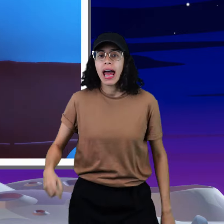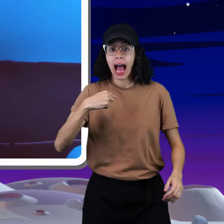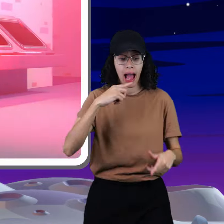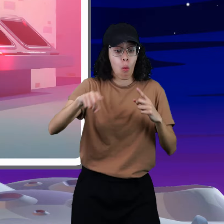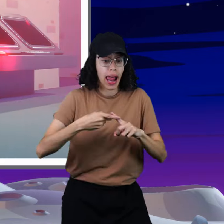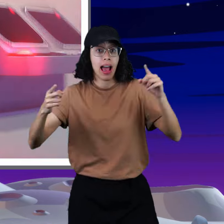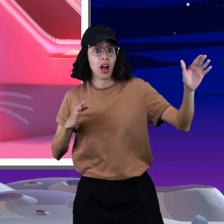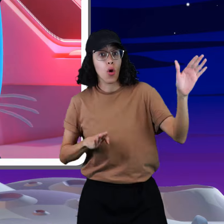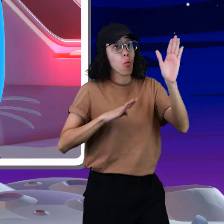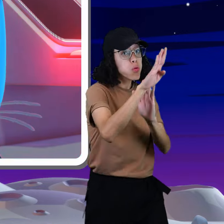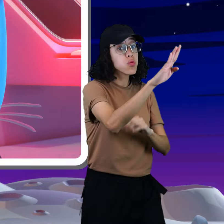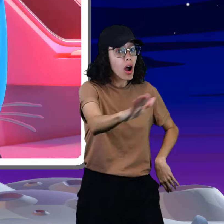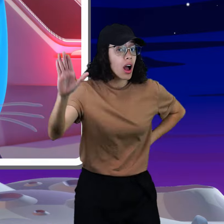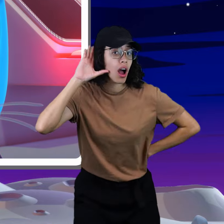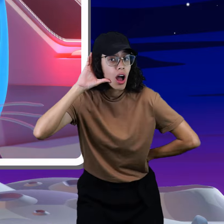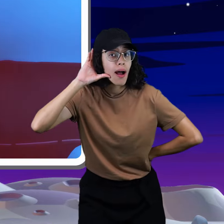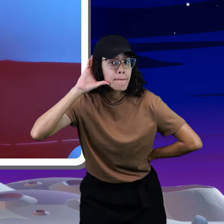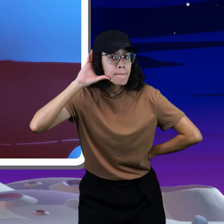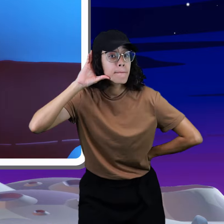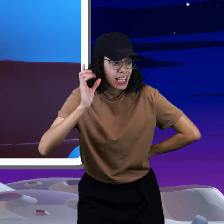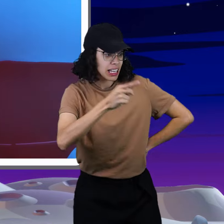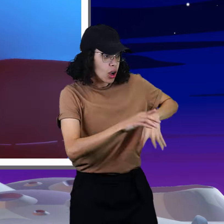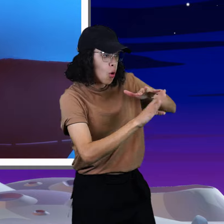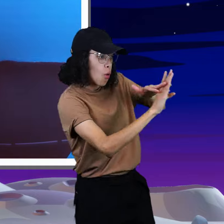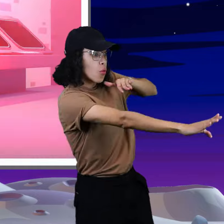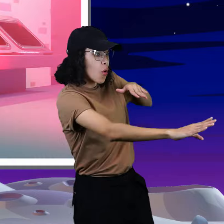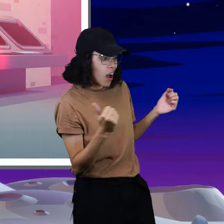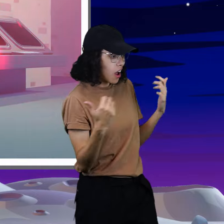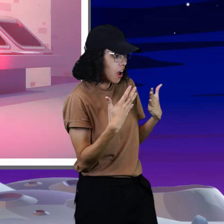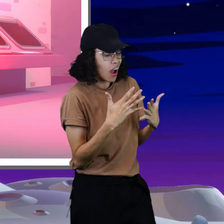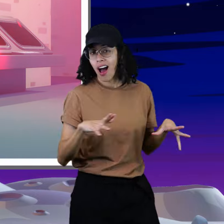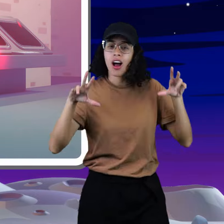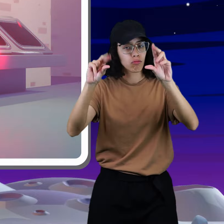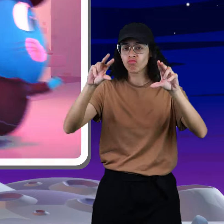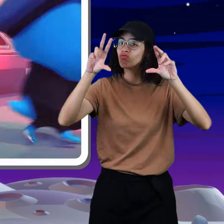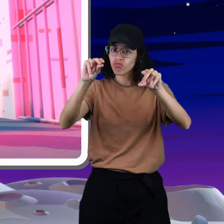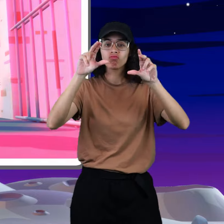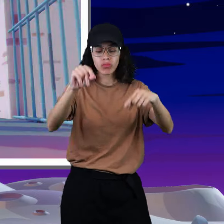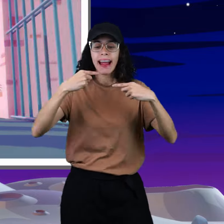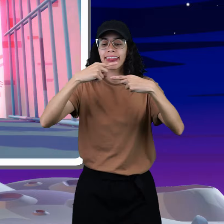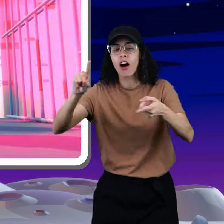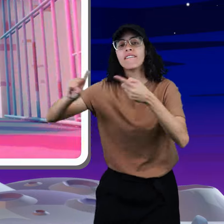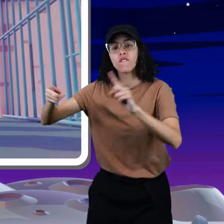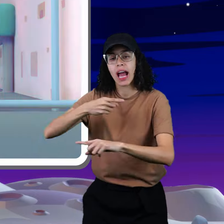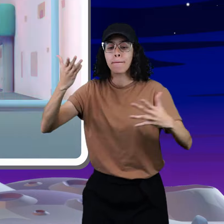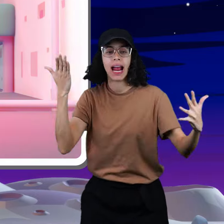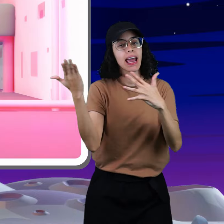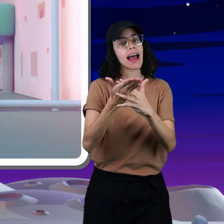When I'm back up at the top, I wanna hear you say You run from nothing, dog, get your friends, tell them that